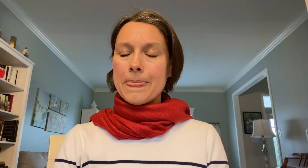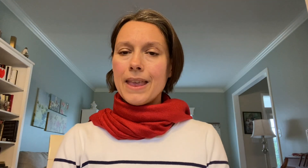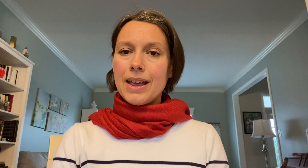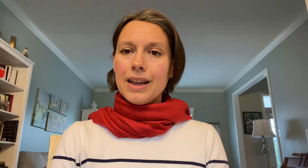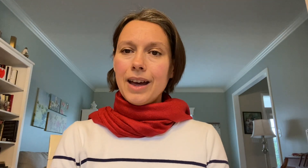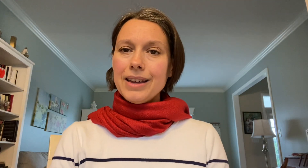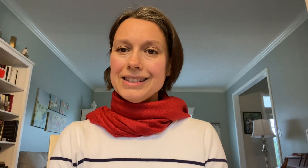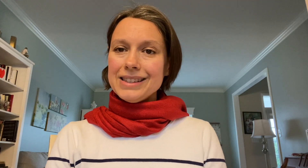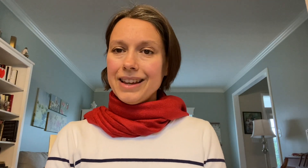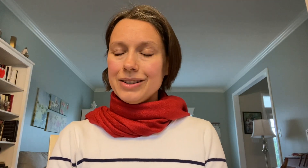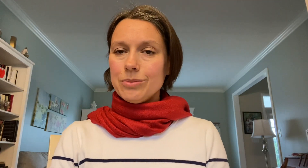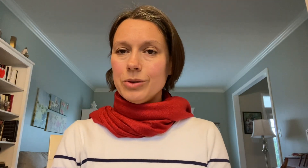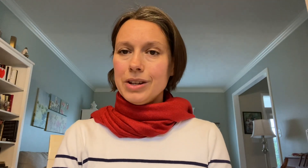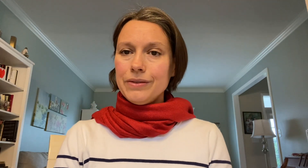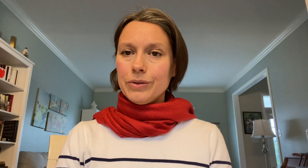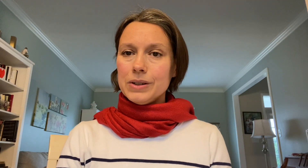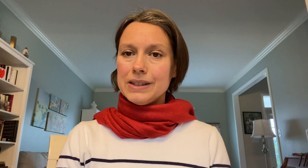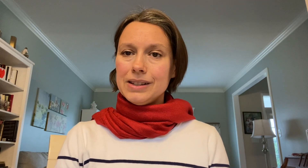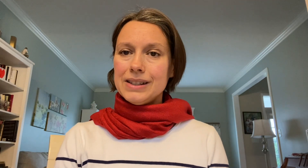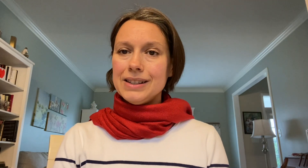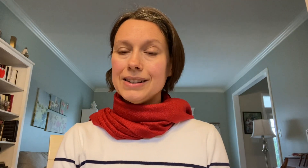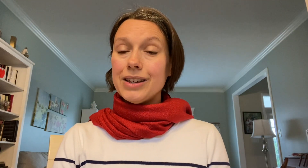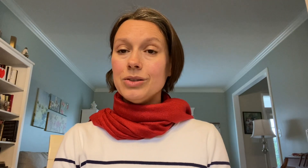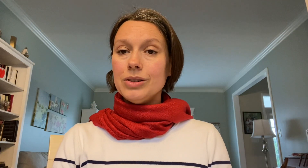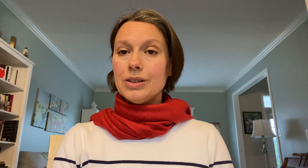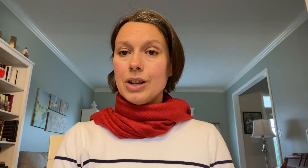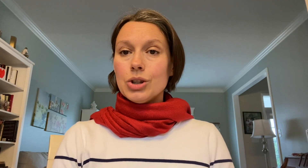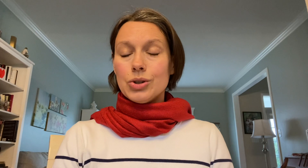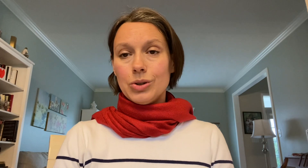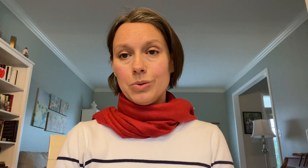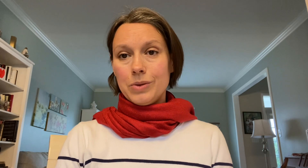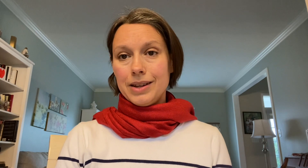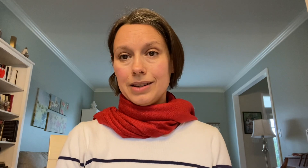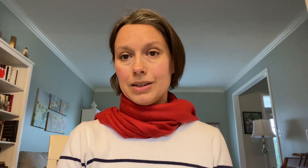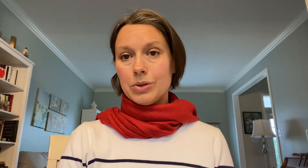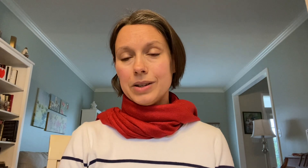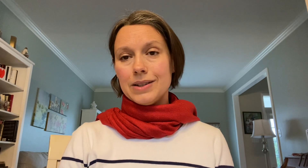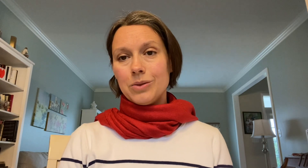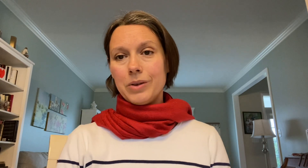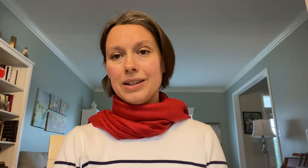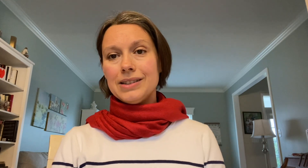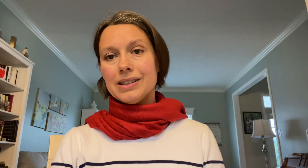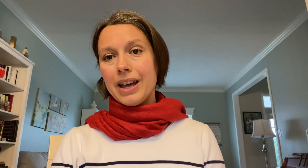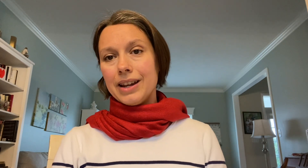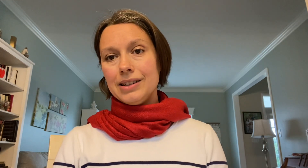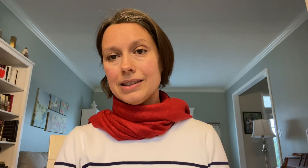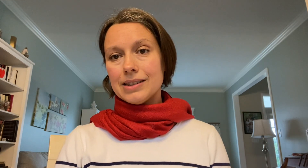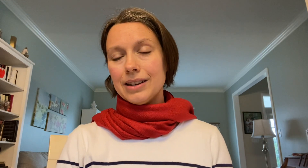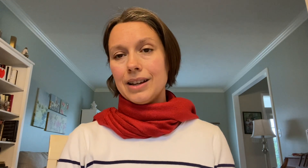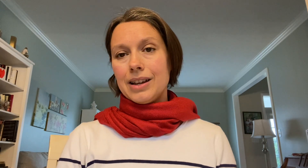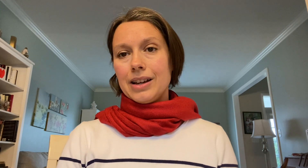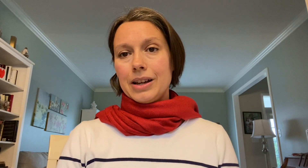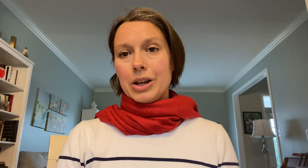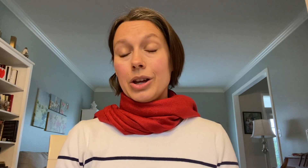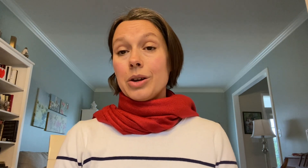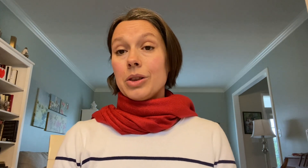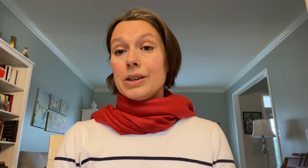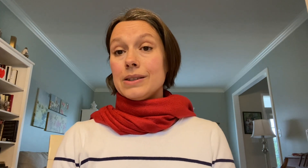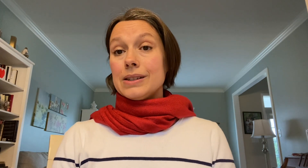Hi this is Andemarie for CC Cycle 2 Week 21 Science. This is